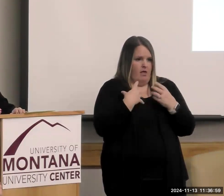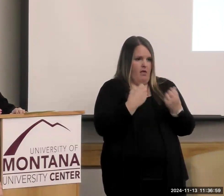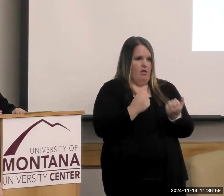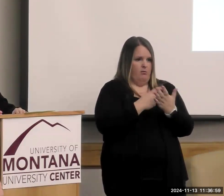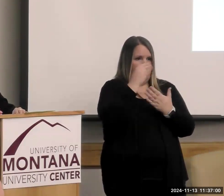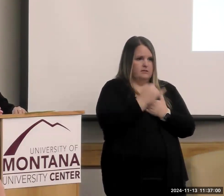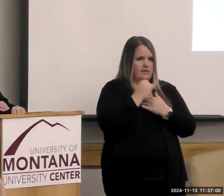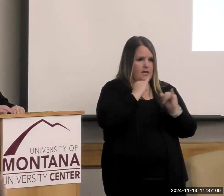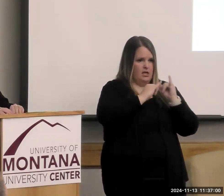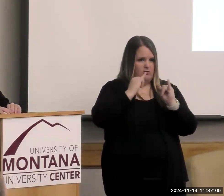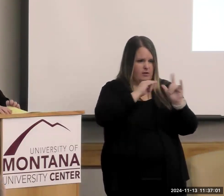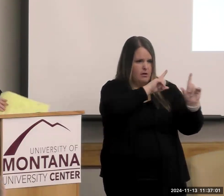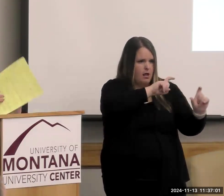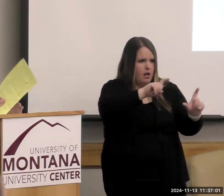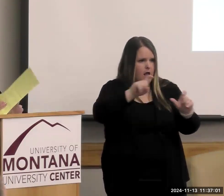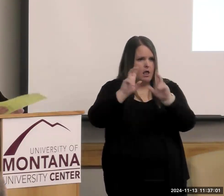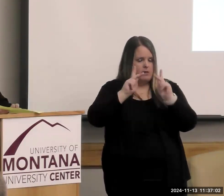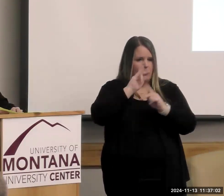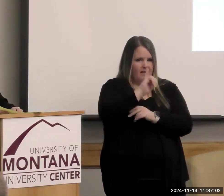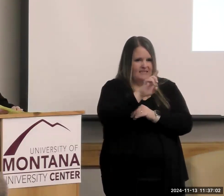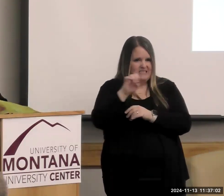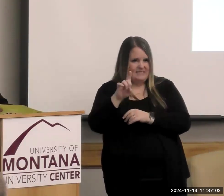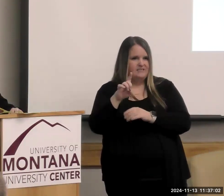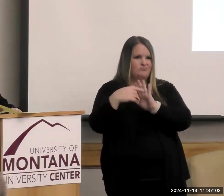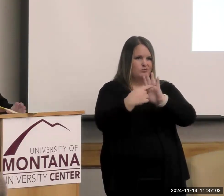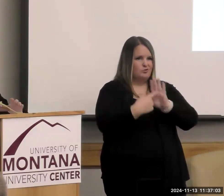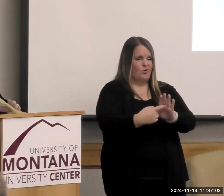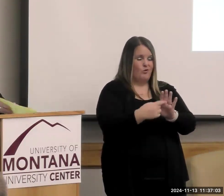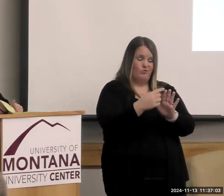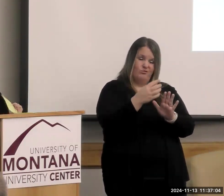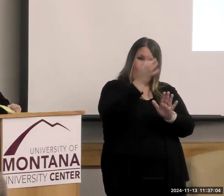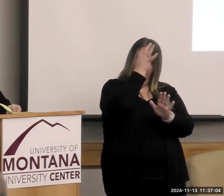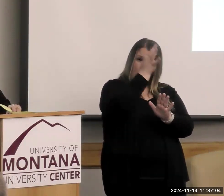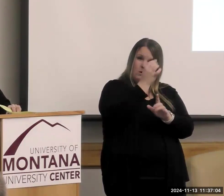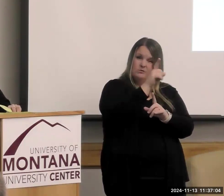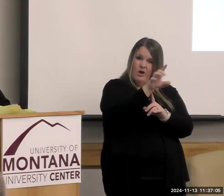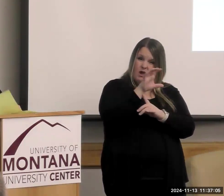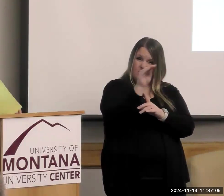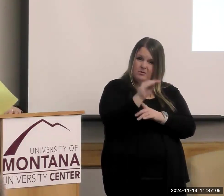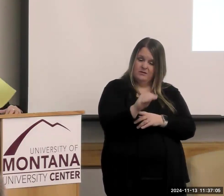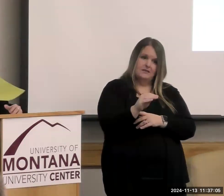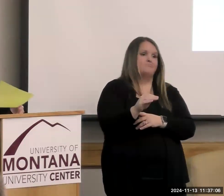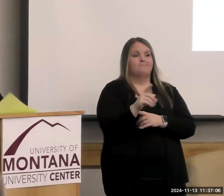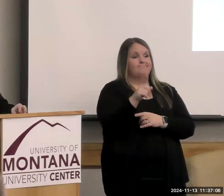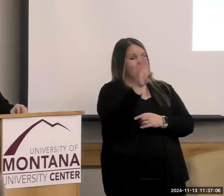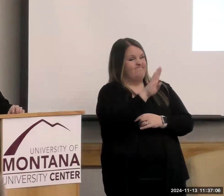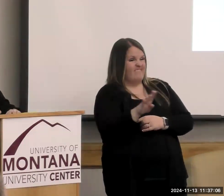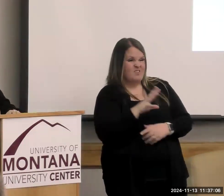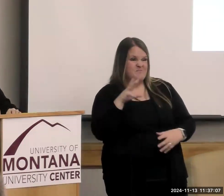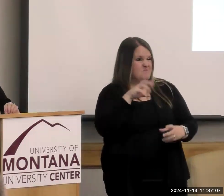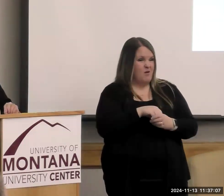and indicated that almost 100% of those interviewed did not or had not ever participated